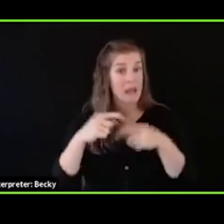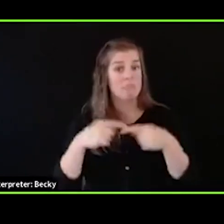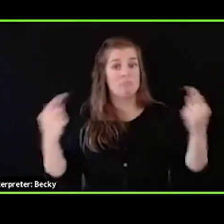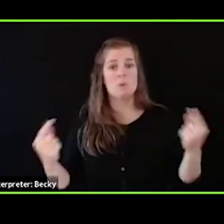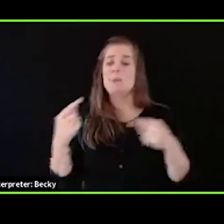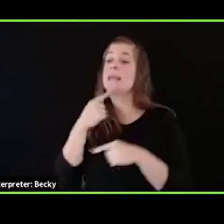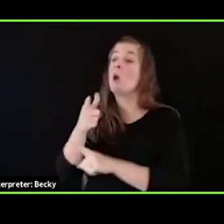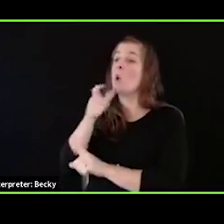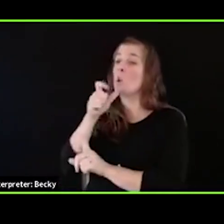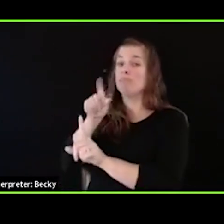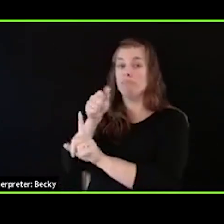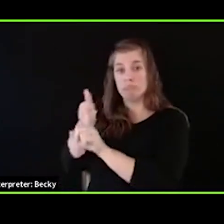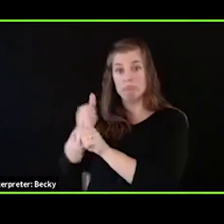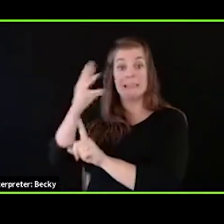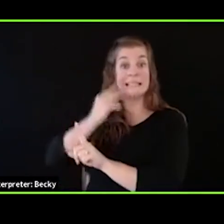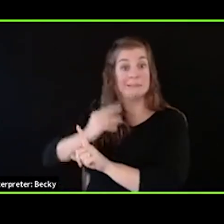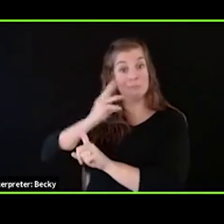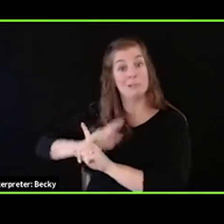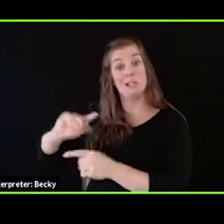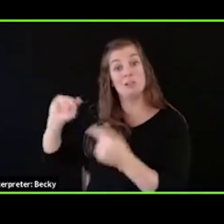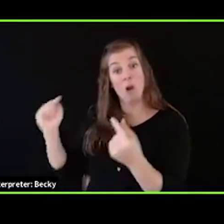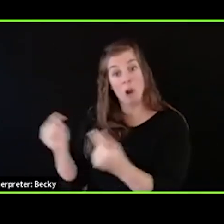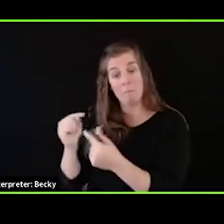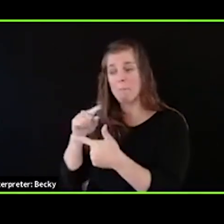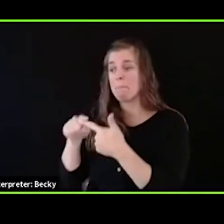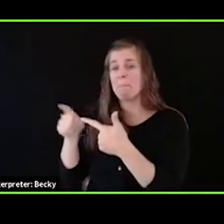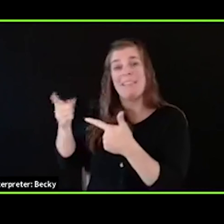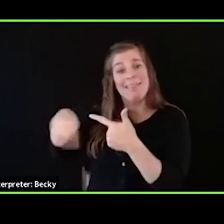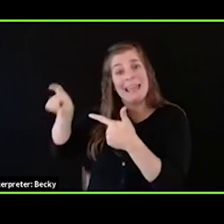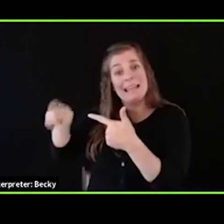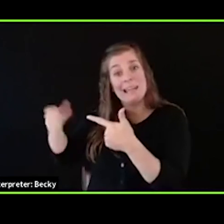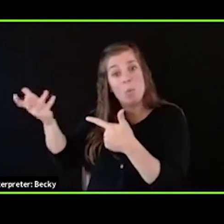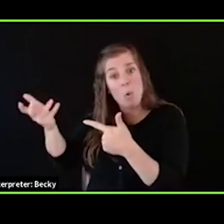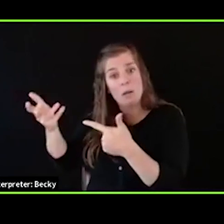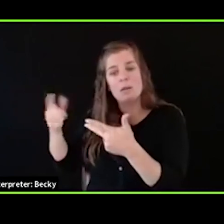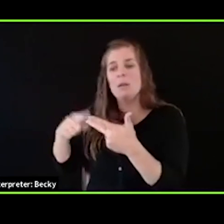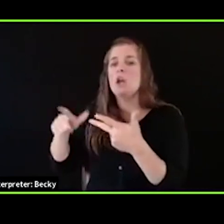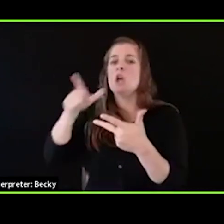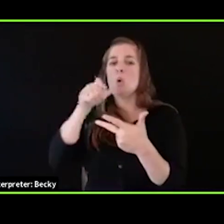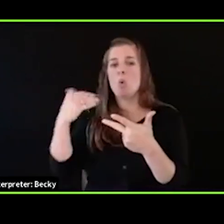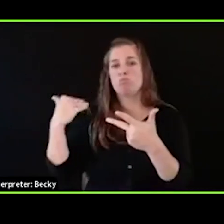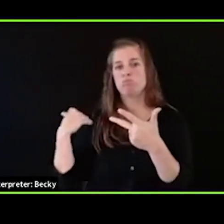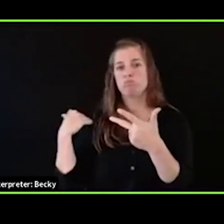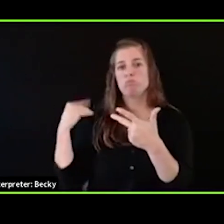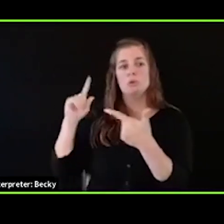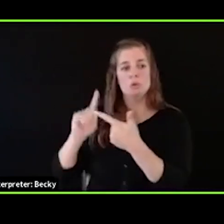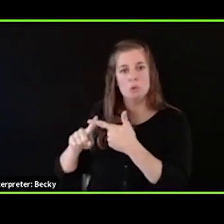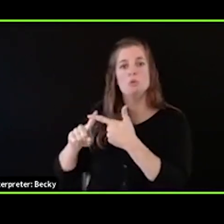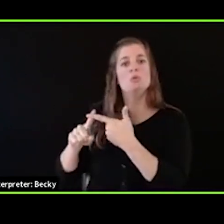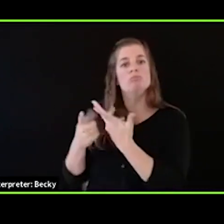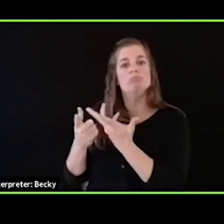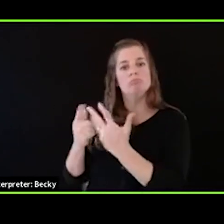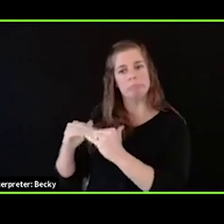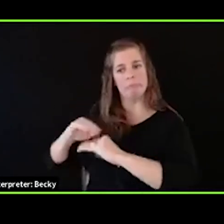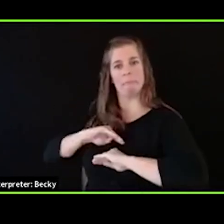harmed, what do they need, and whose obligation is it to meet those needs. And in